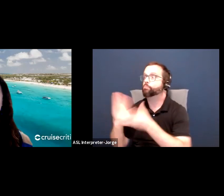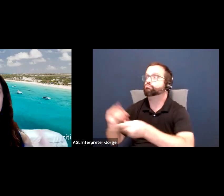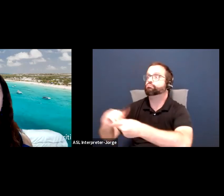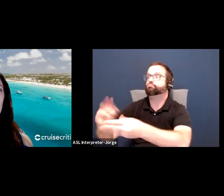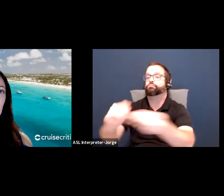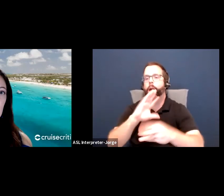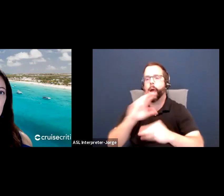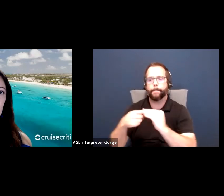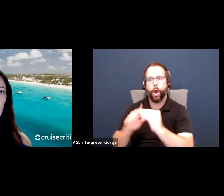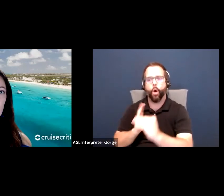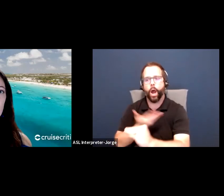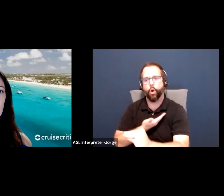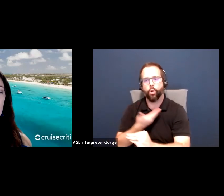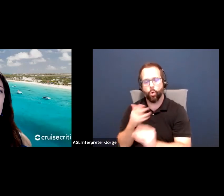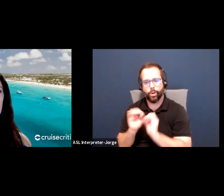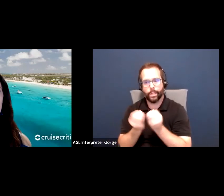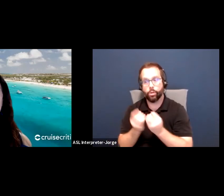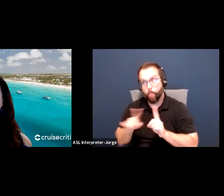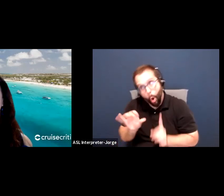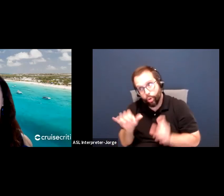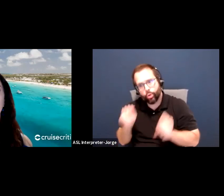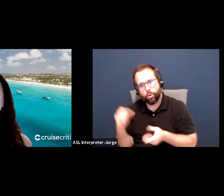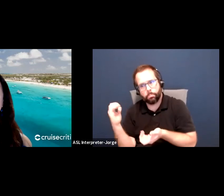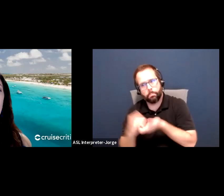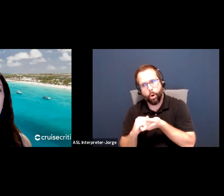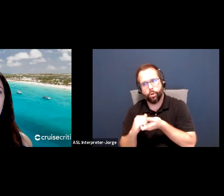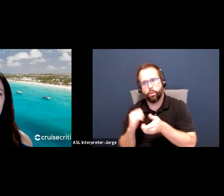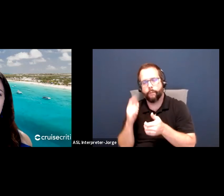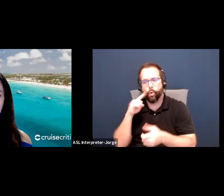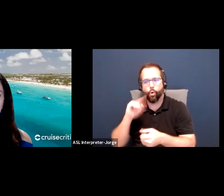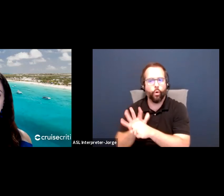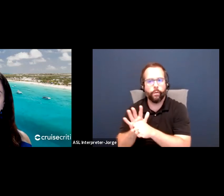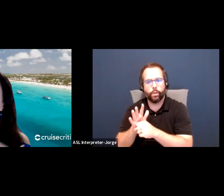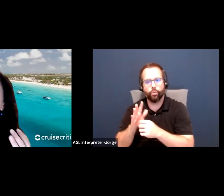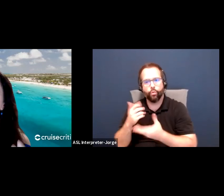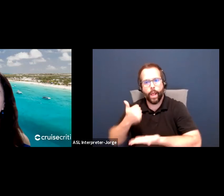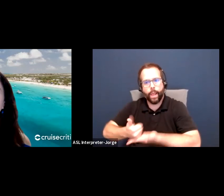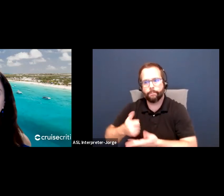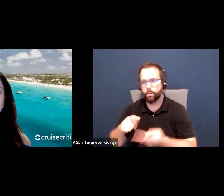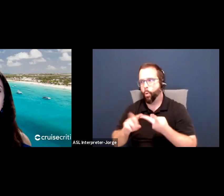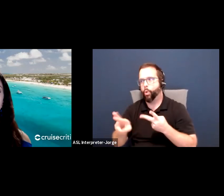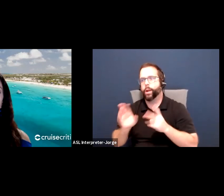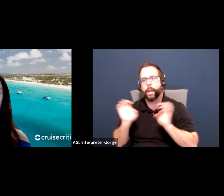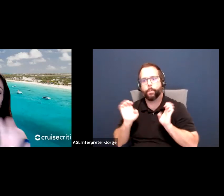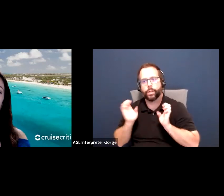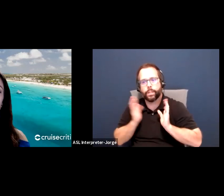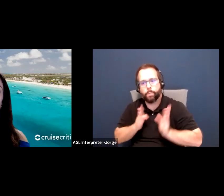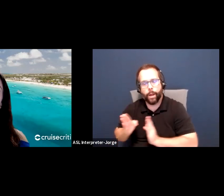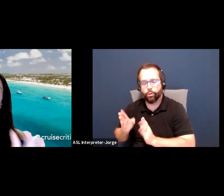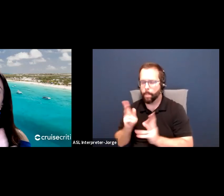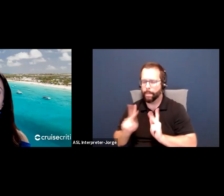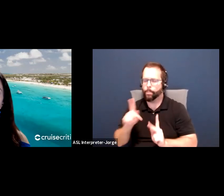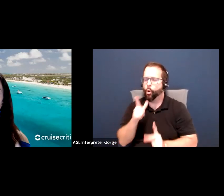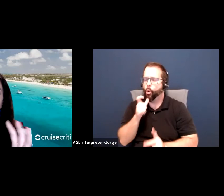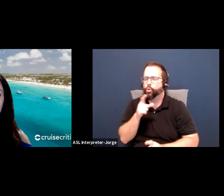say, COVID relief. It might be for emergency preparedness. It's people you partner with. So all of